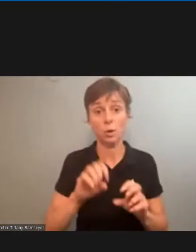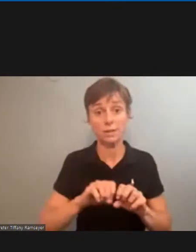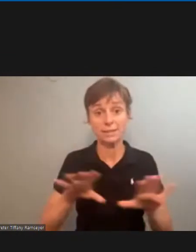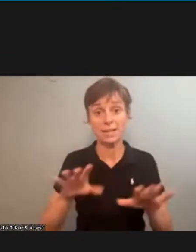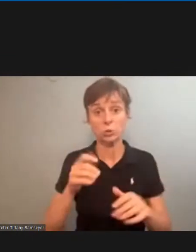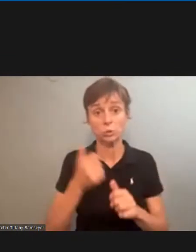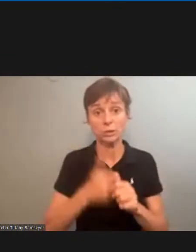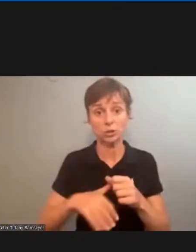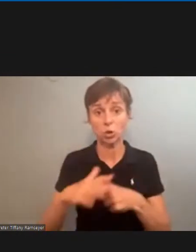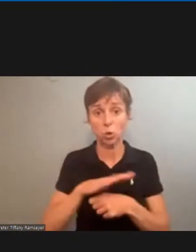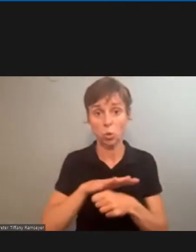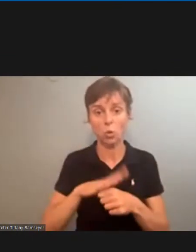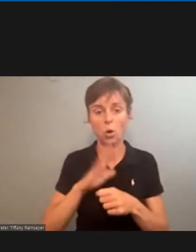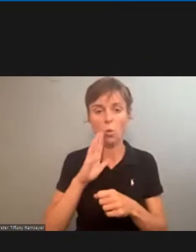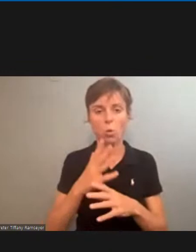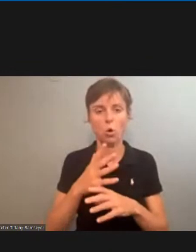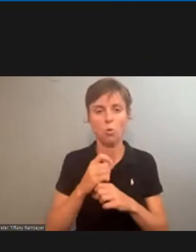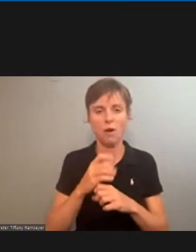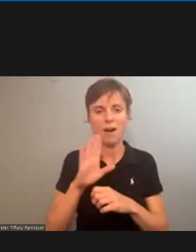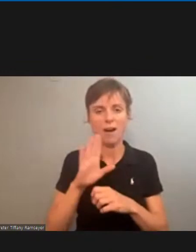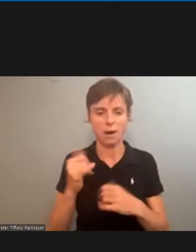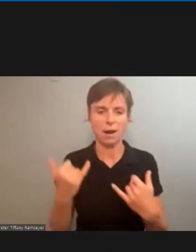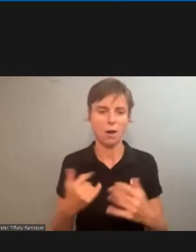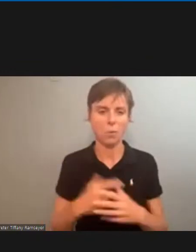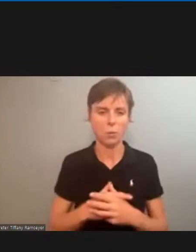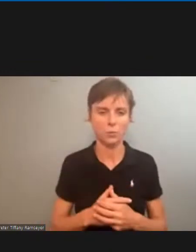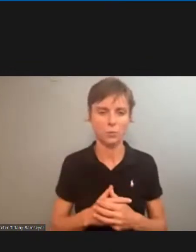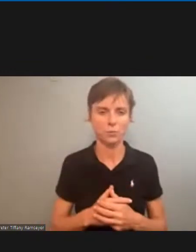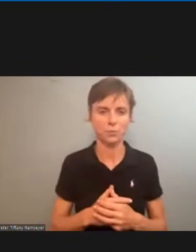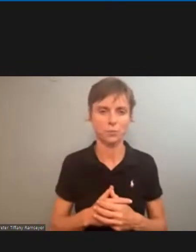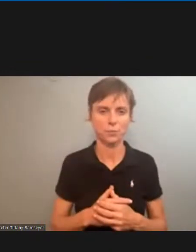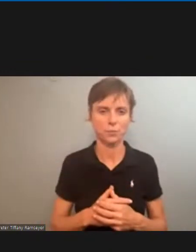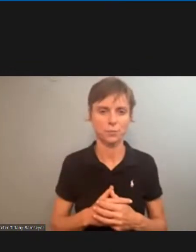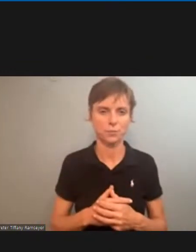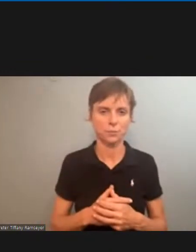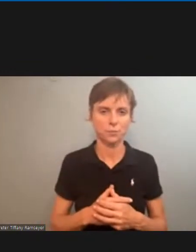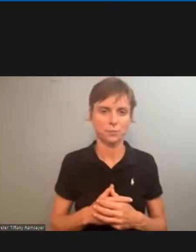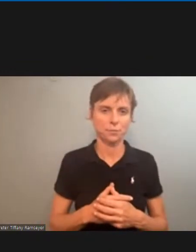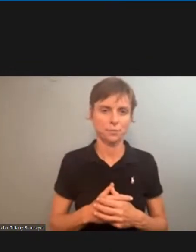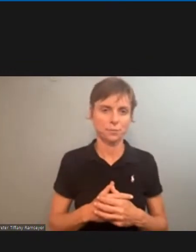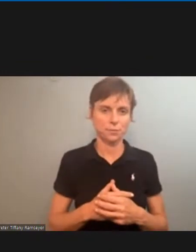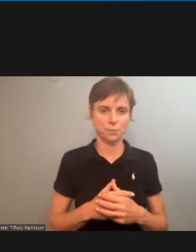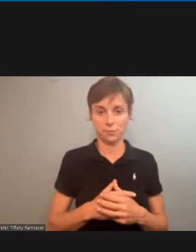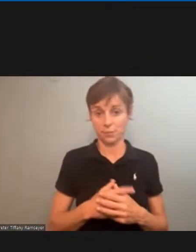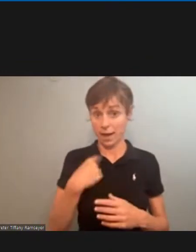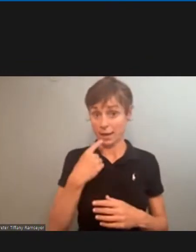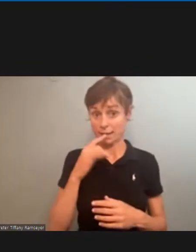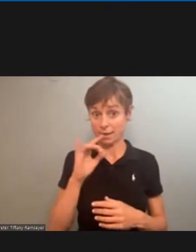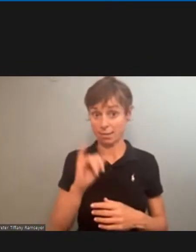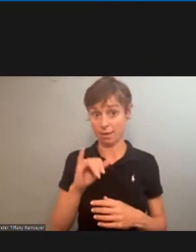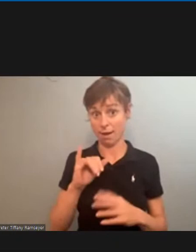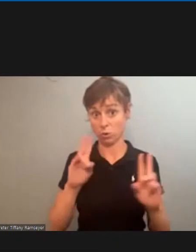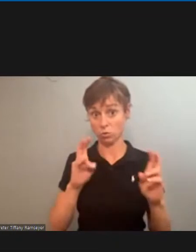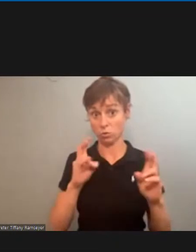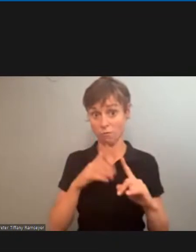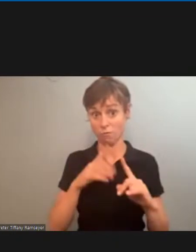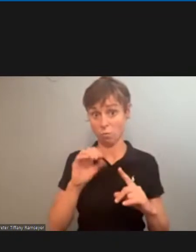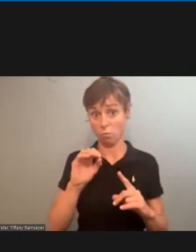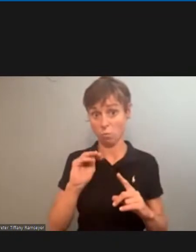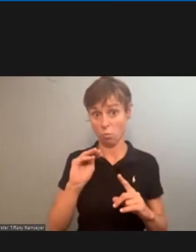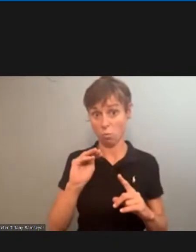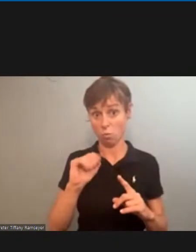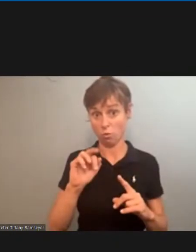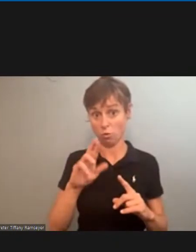and should have arrived by now i always say that slogan came from omar gonzalez i'm sticking with